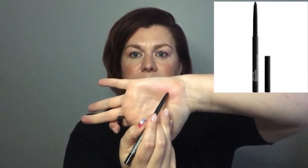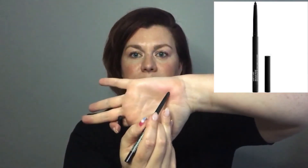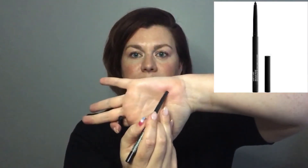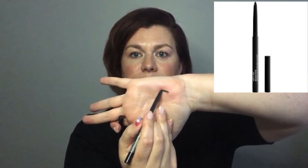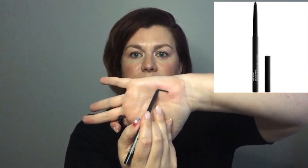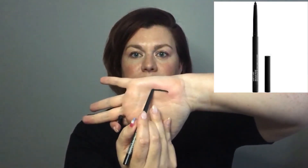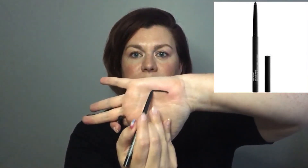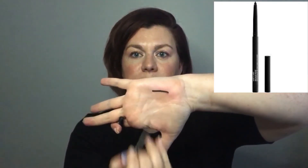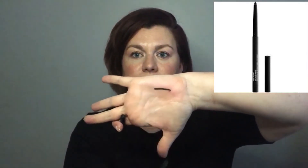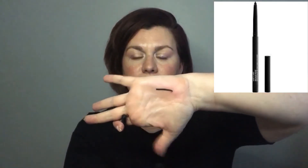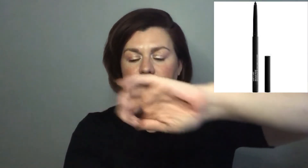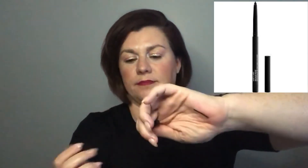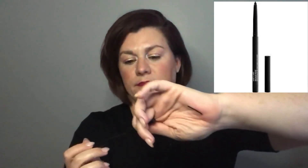black color